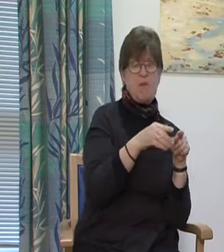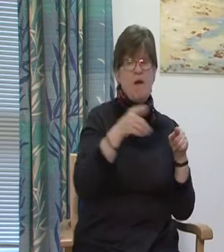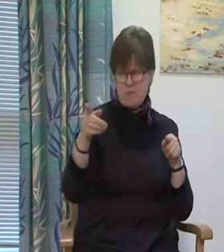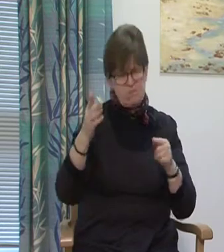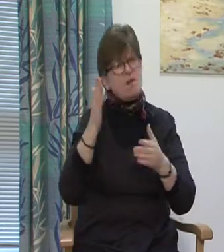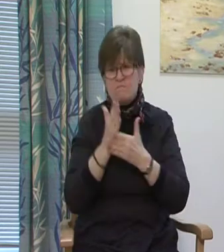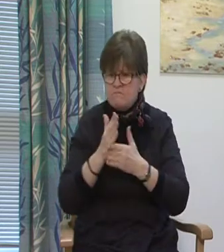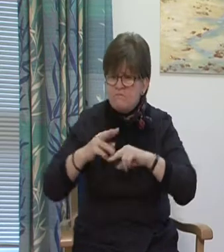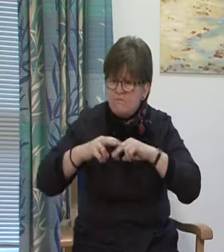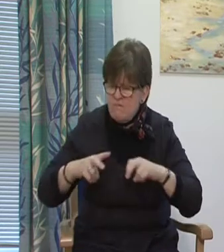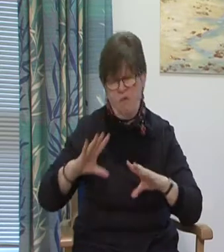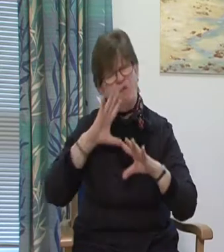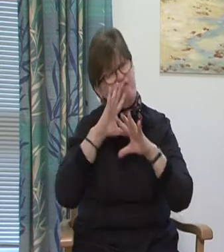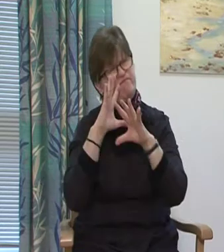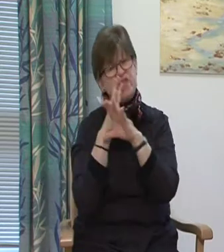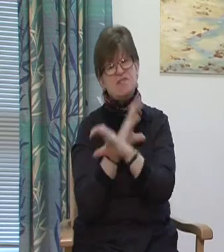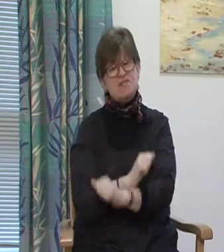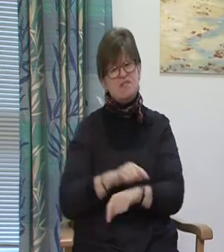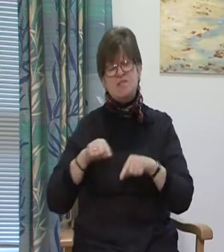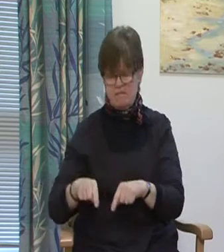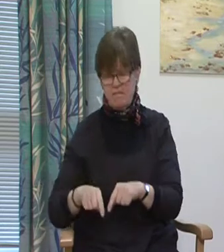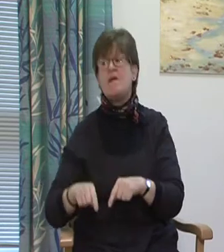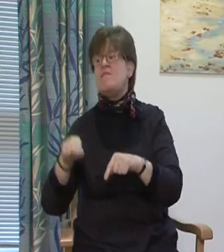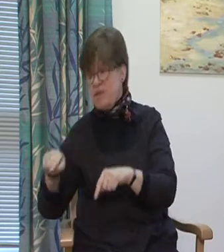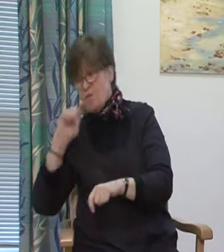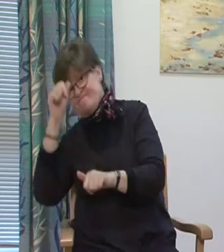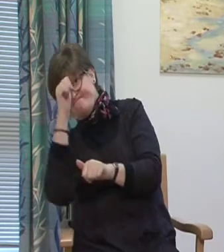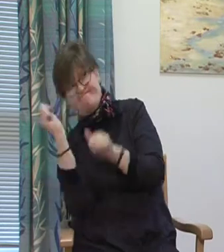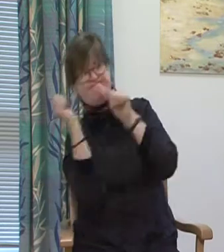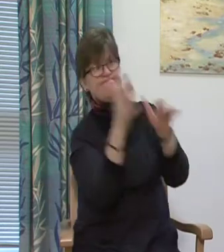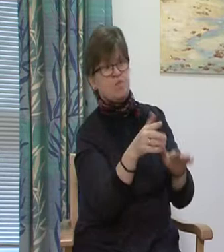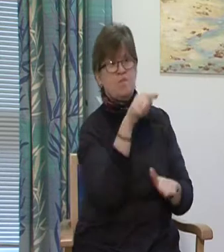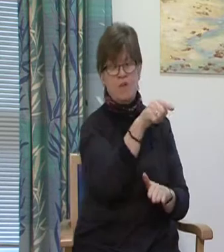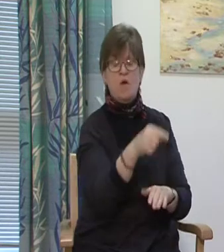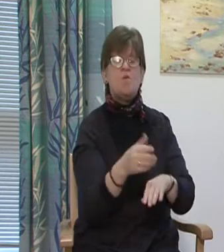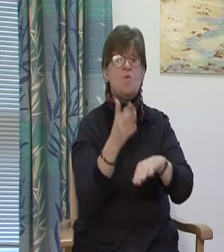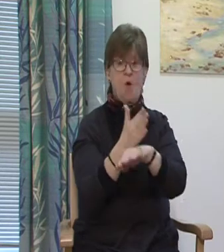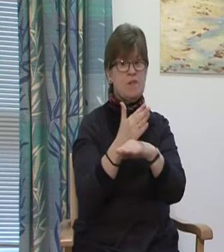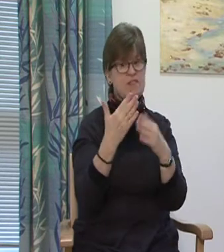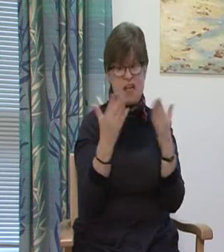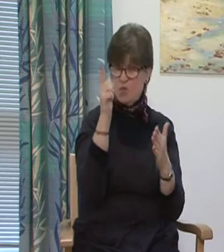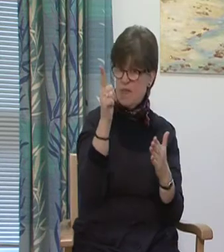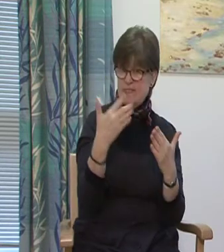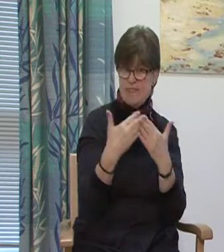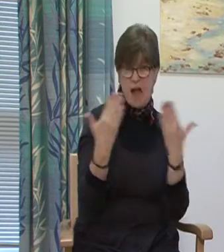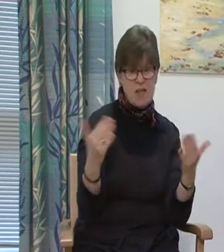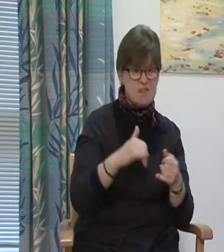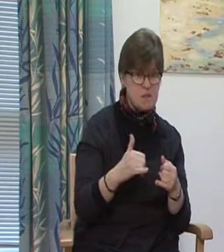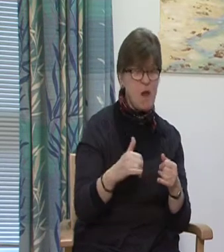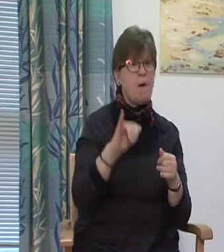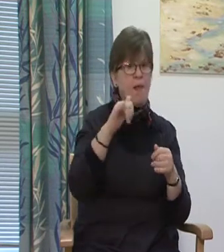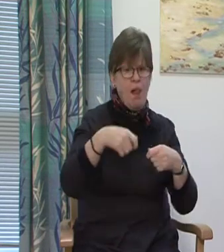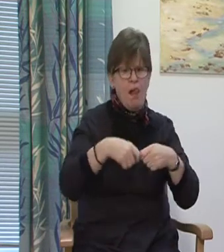treated confidentially and we aim to respond within 20 working days. If there is to be any delay,